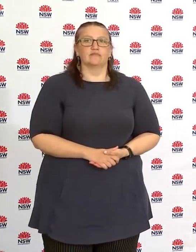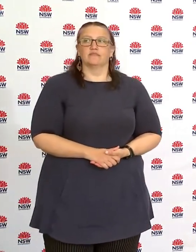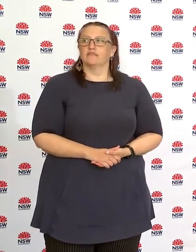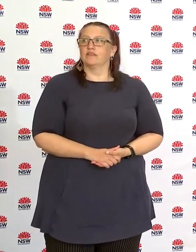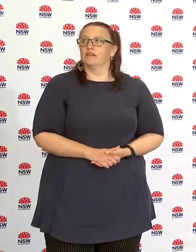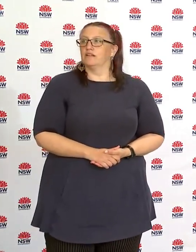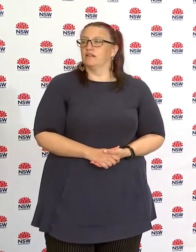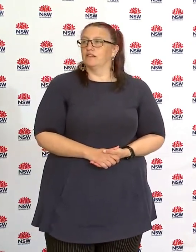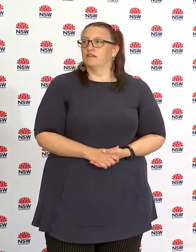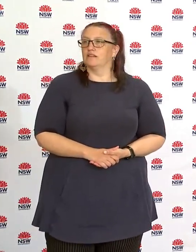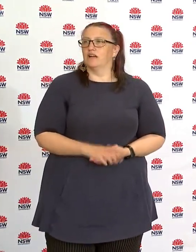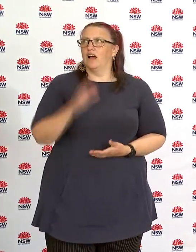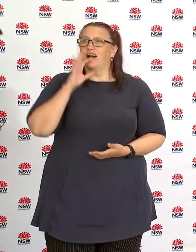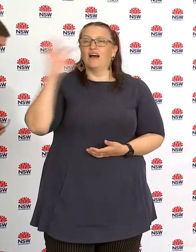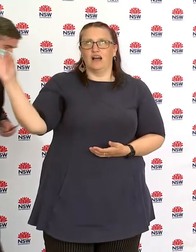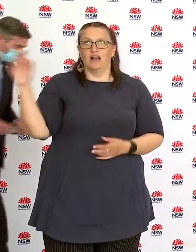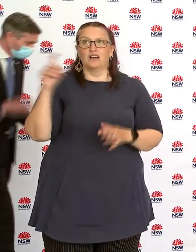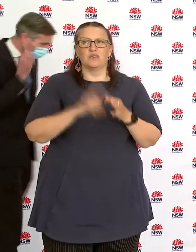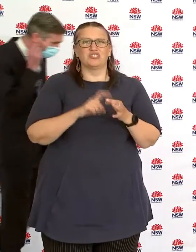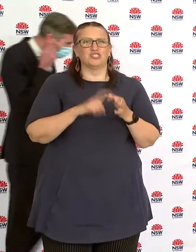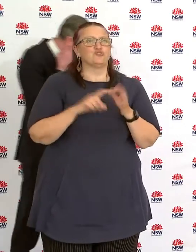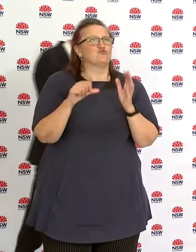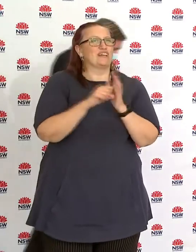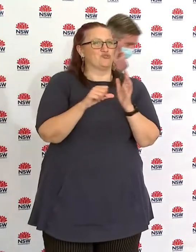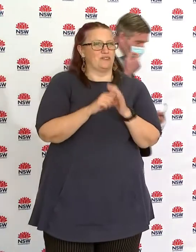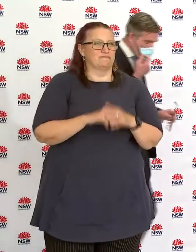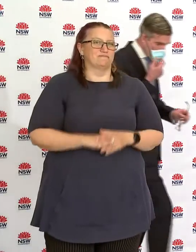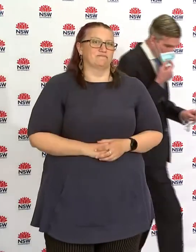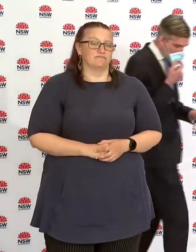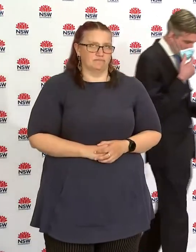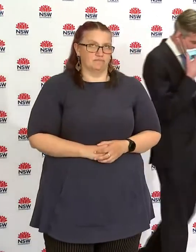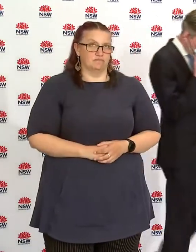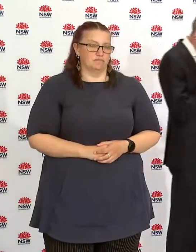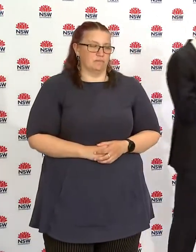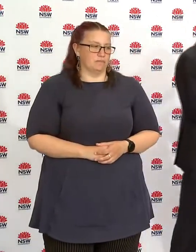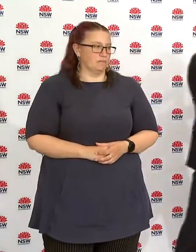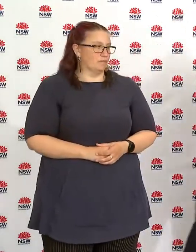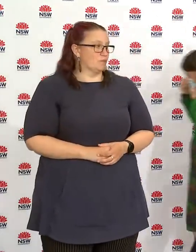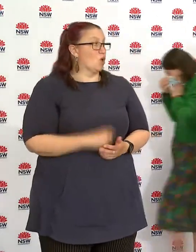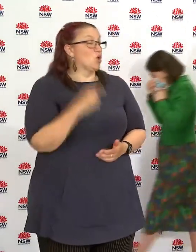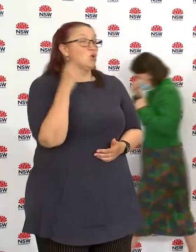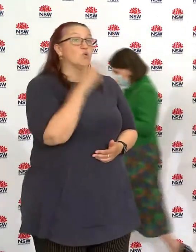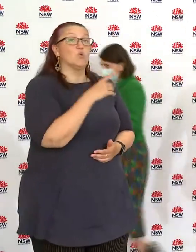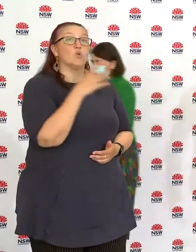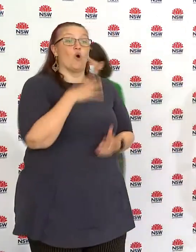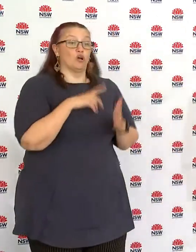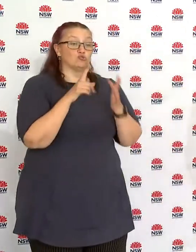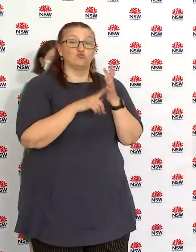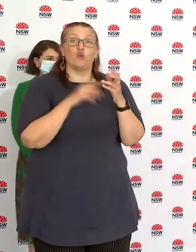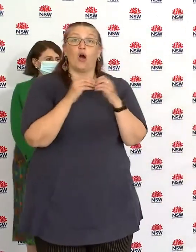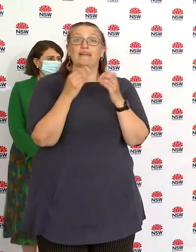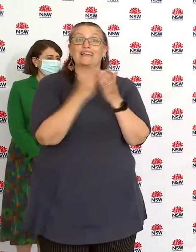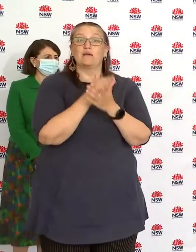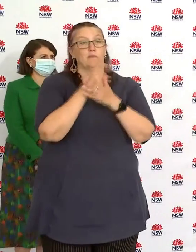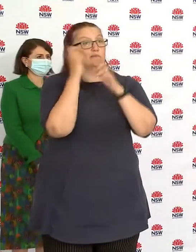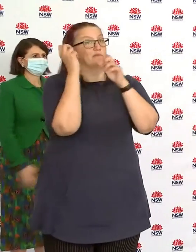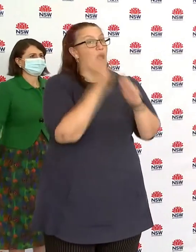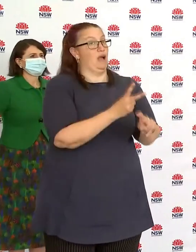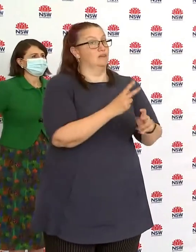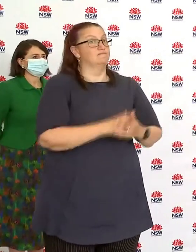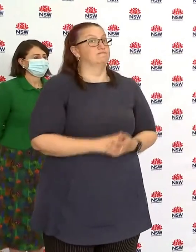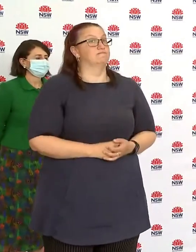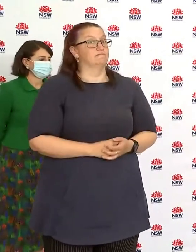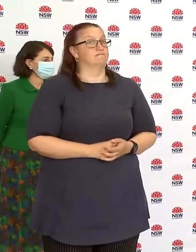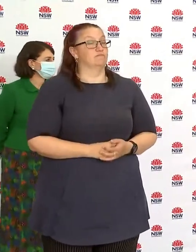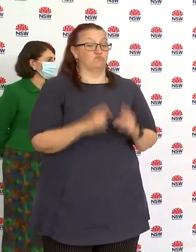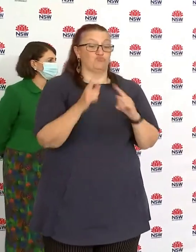lucy lucy uh treasurer treasurer you want a job to come back um i know it's going to be announced by prime minister later but are you